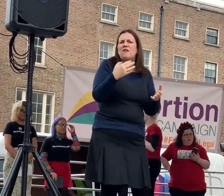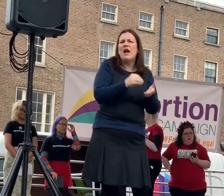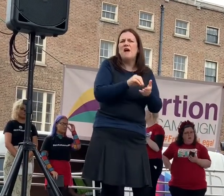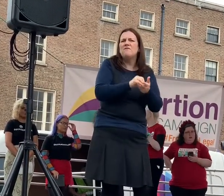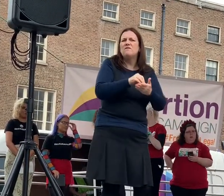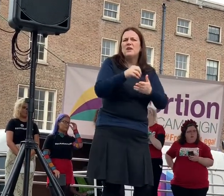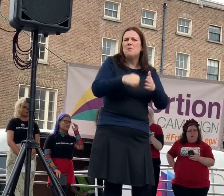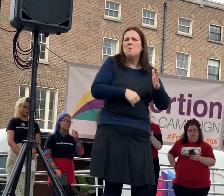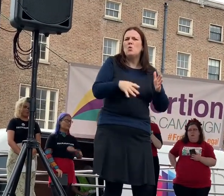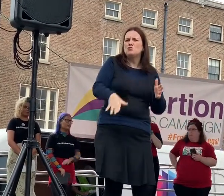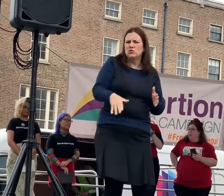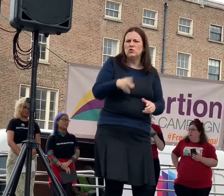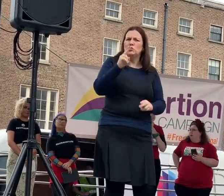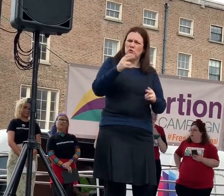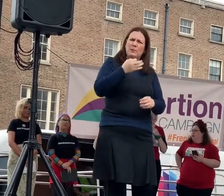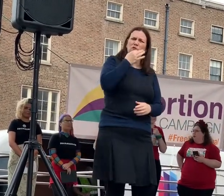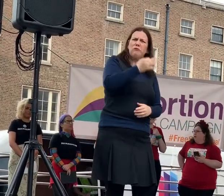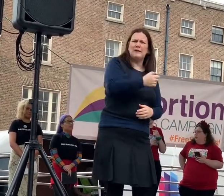should be grateful.